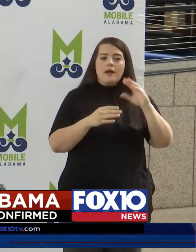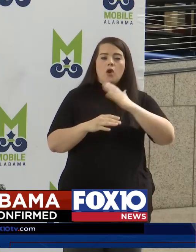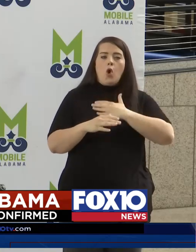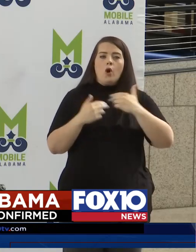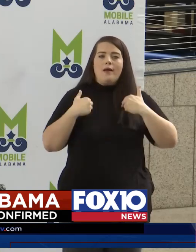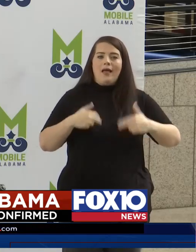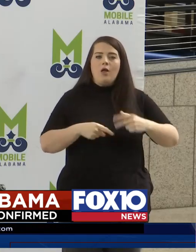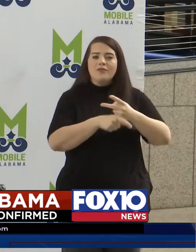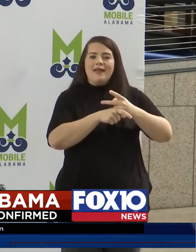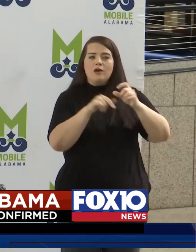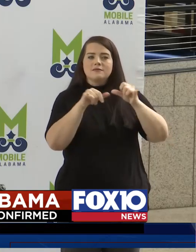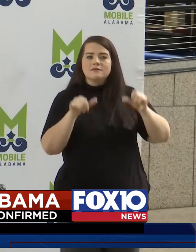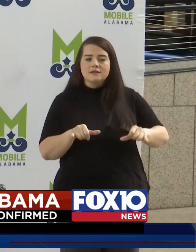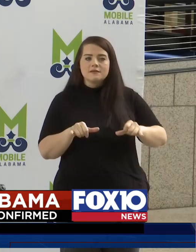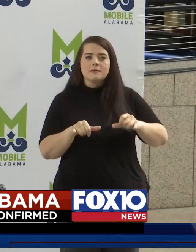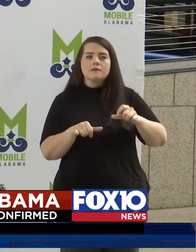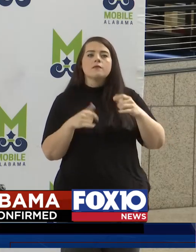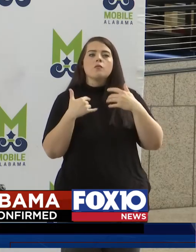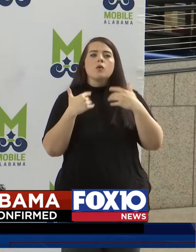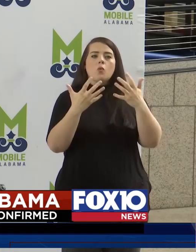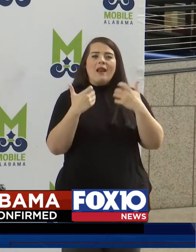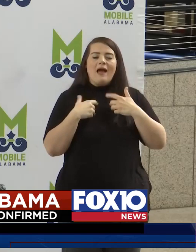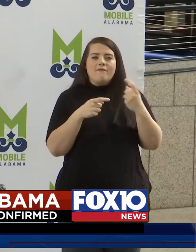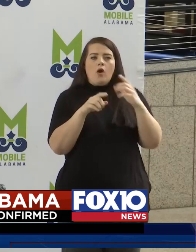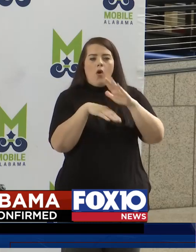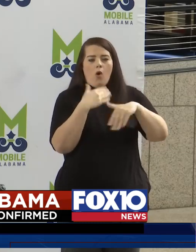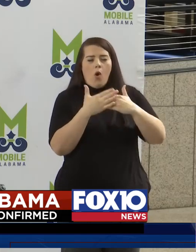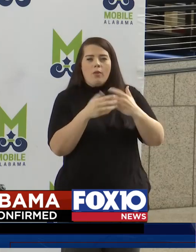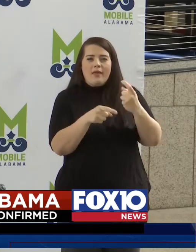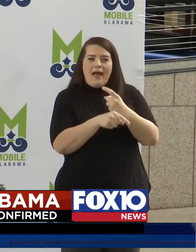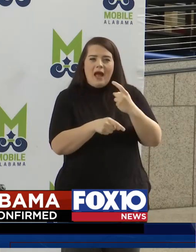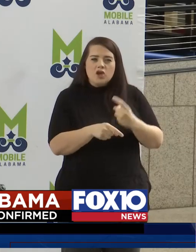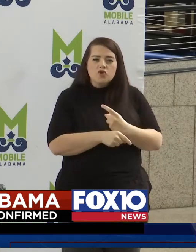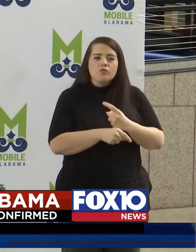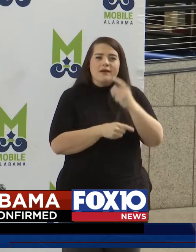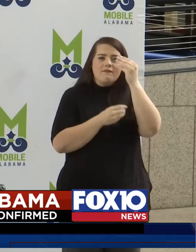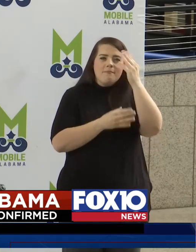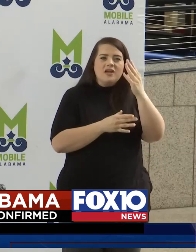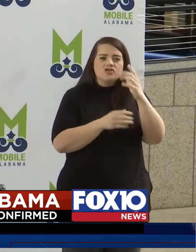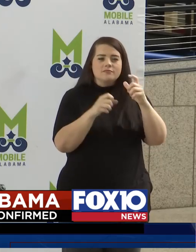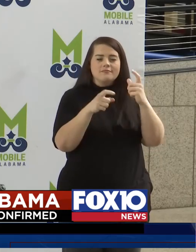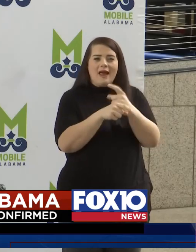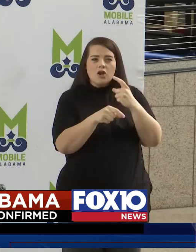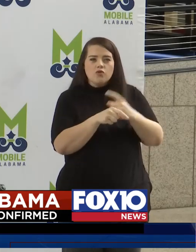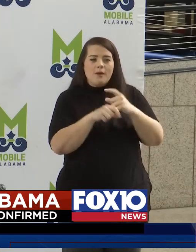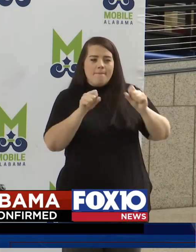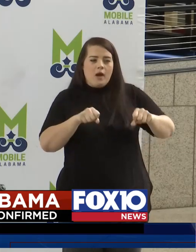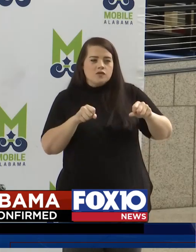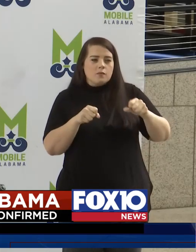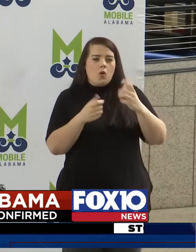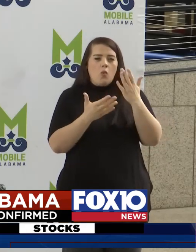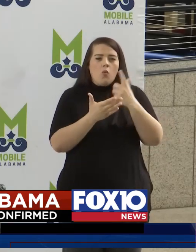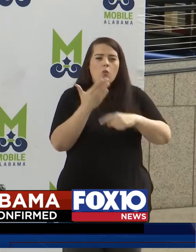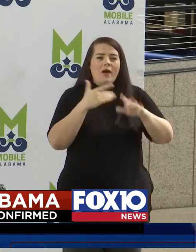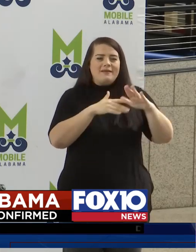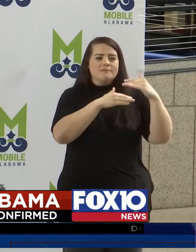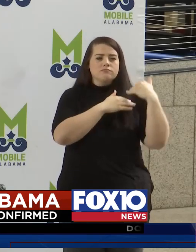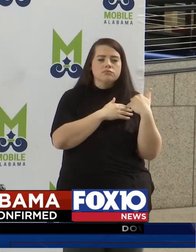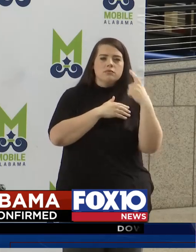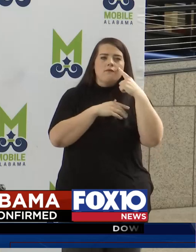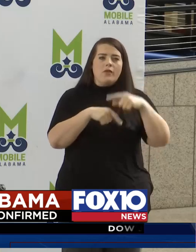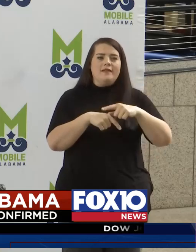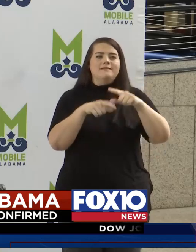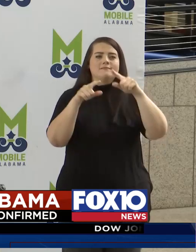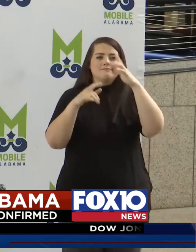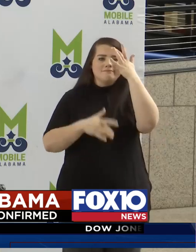systems is for us to have as accurate an idea as possible as to what the burden of disease is, both in terms of those